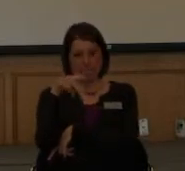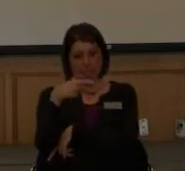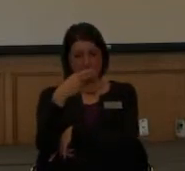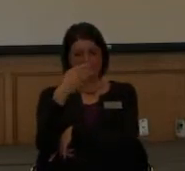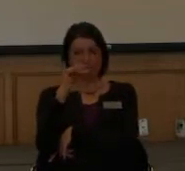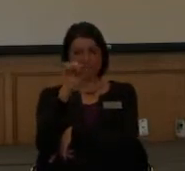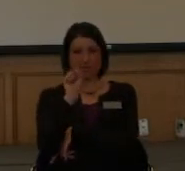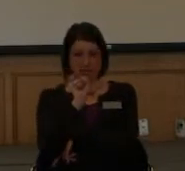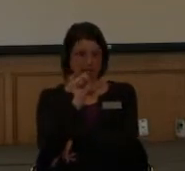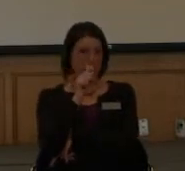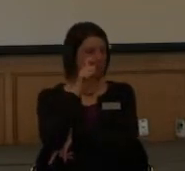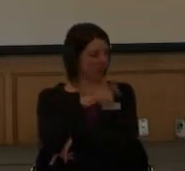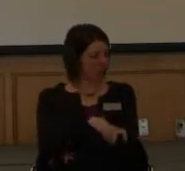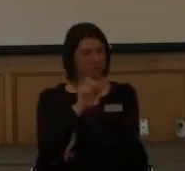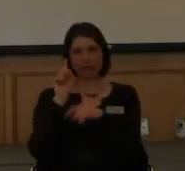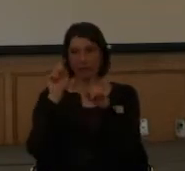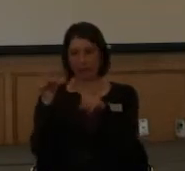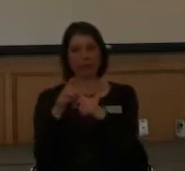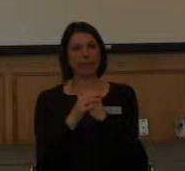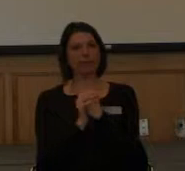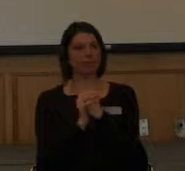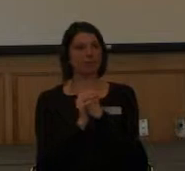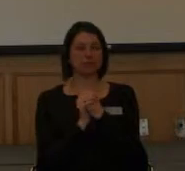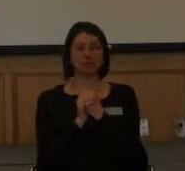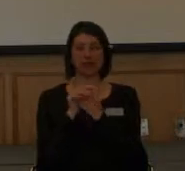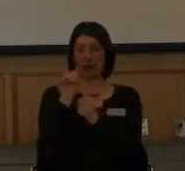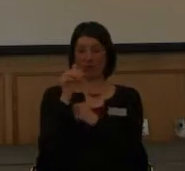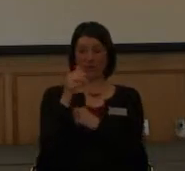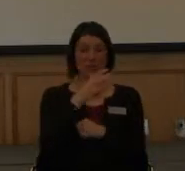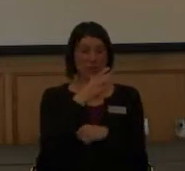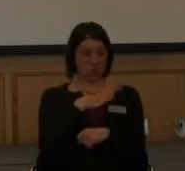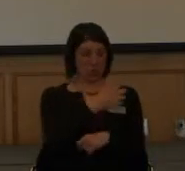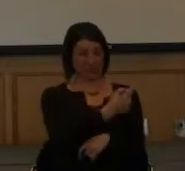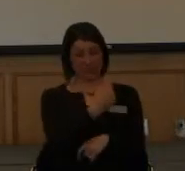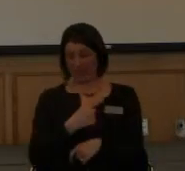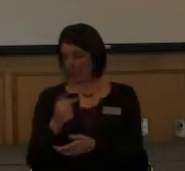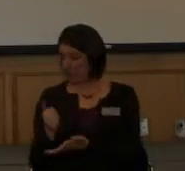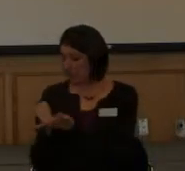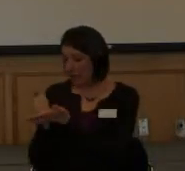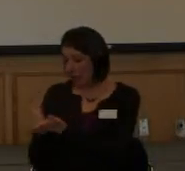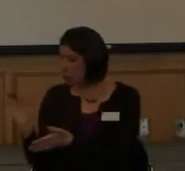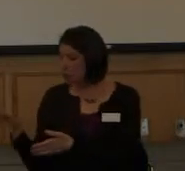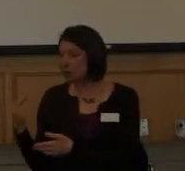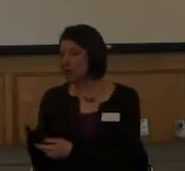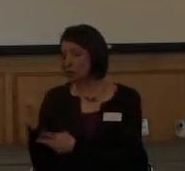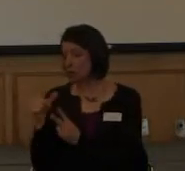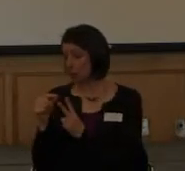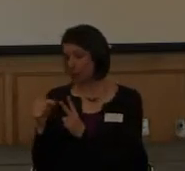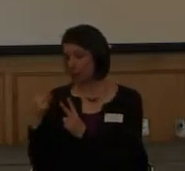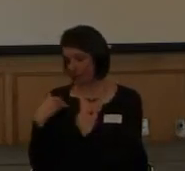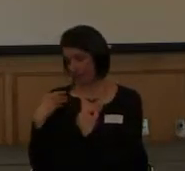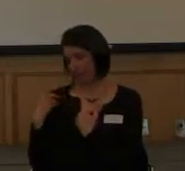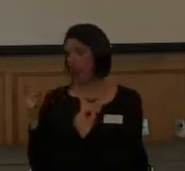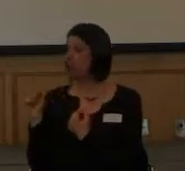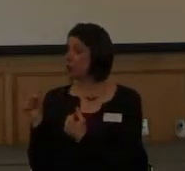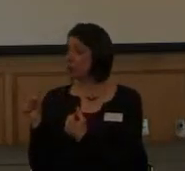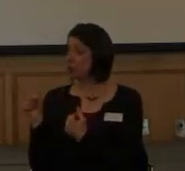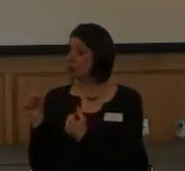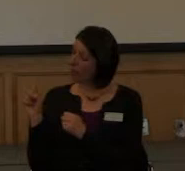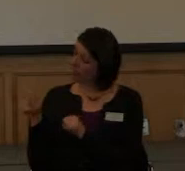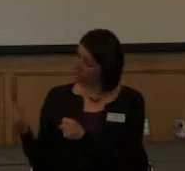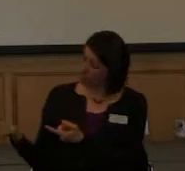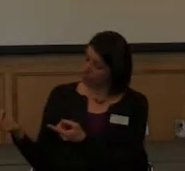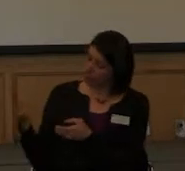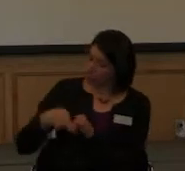evacuate from Orleans. And so Ashley came over and was helping me get up. She said, you have two choices. You can come